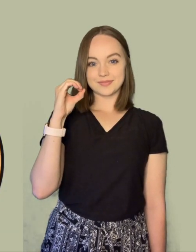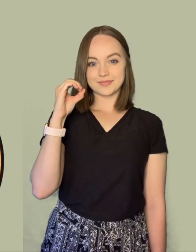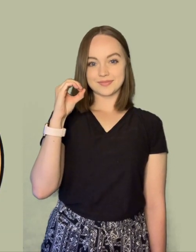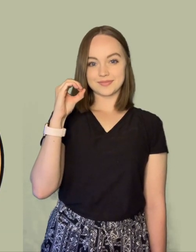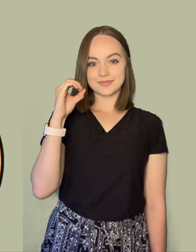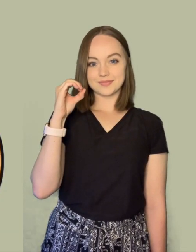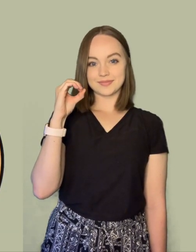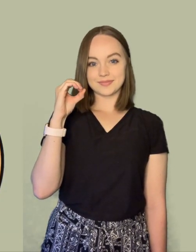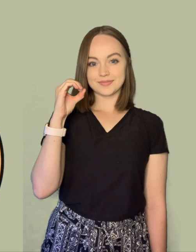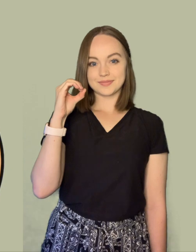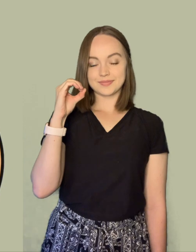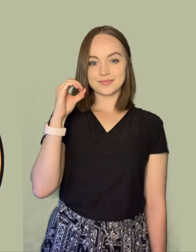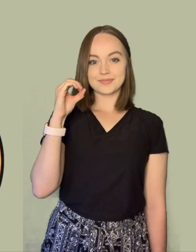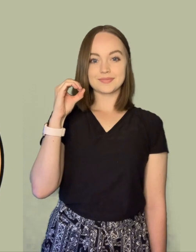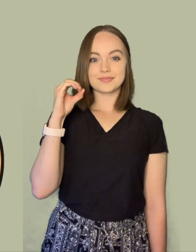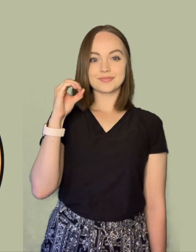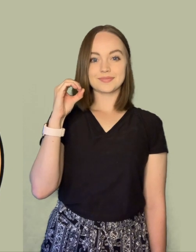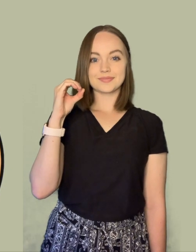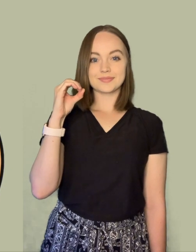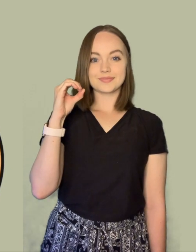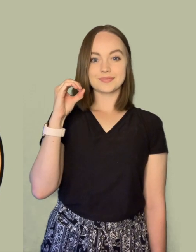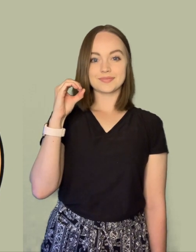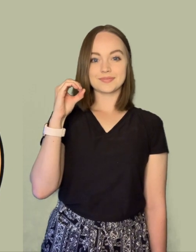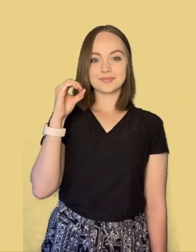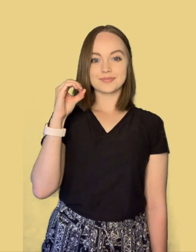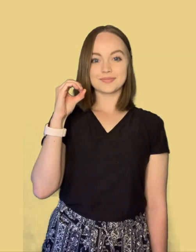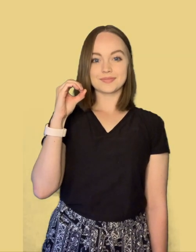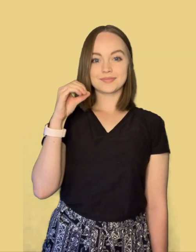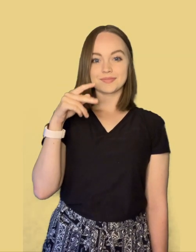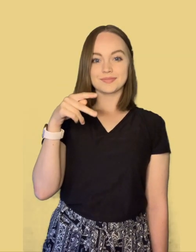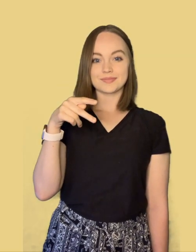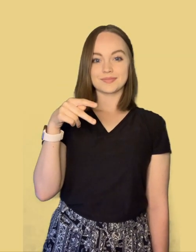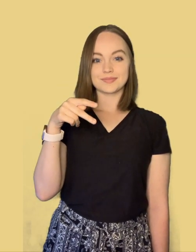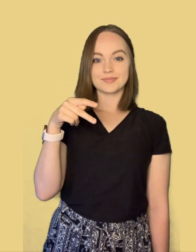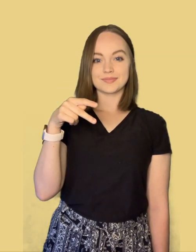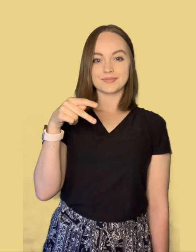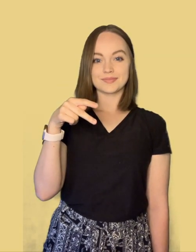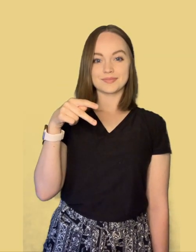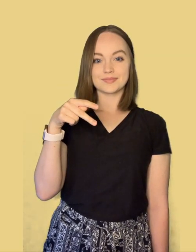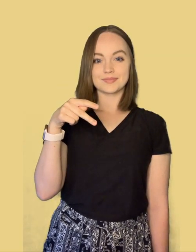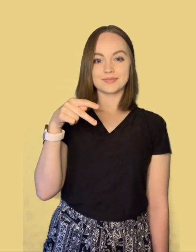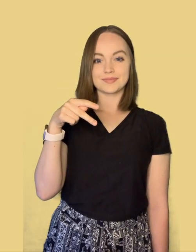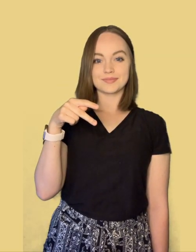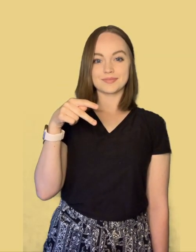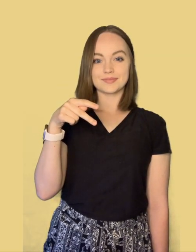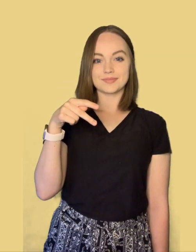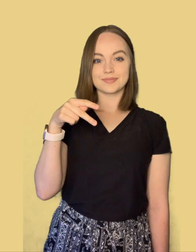O O P P P